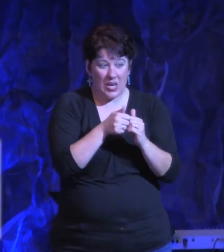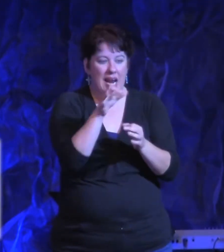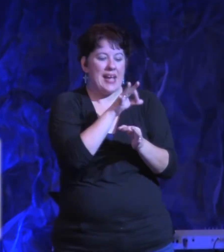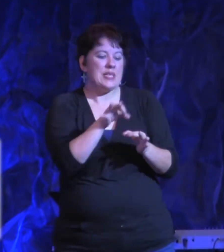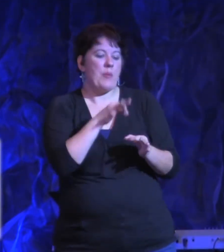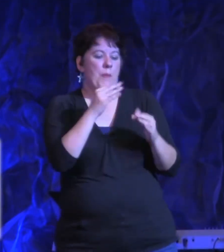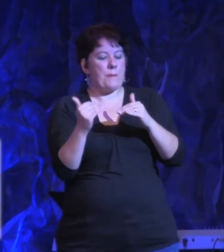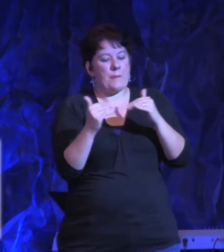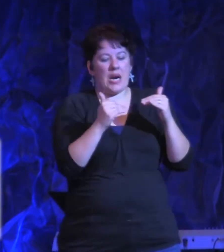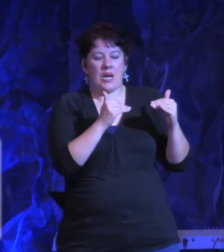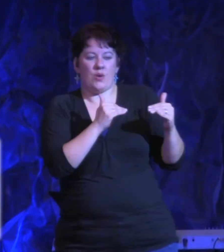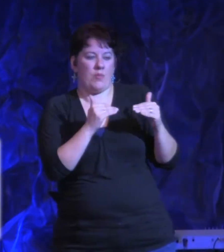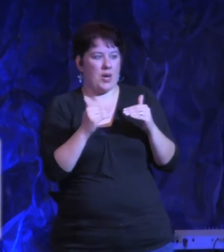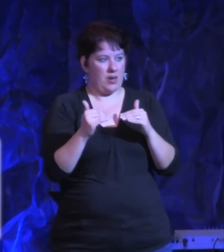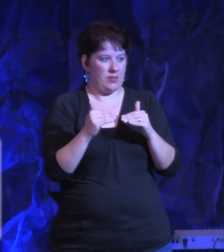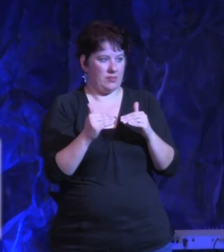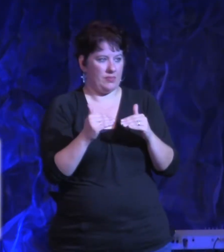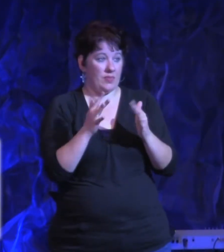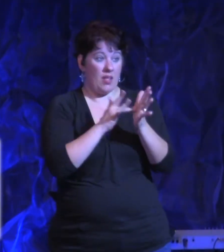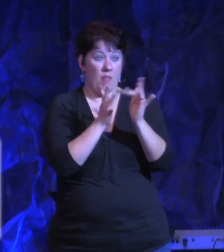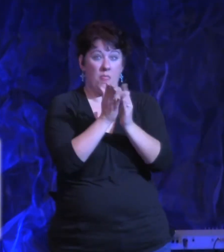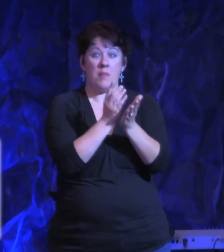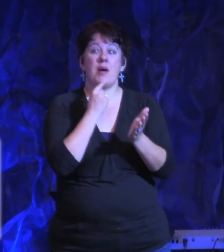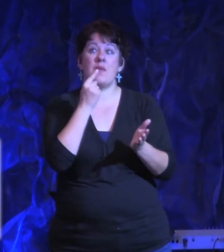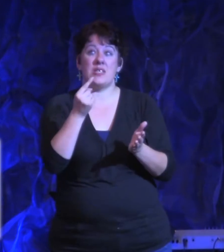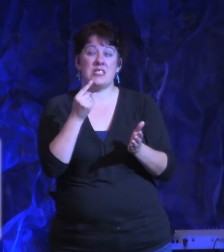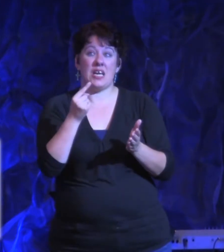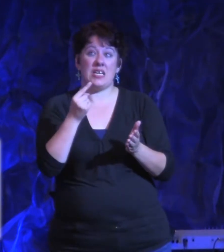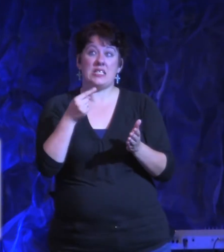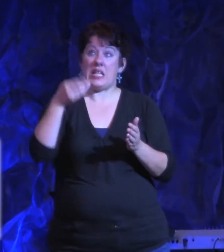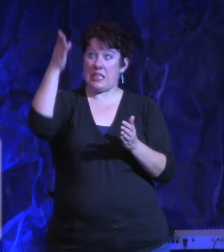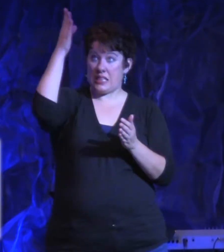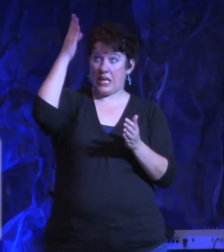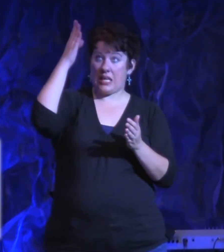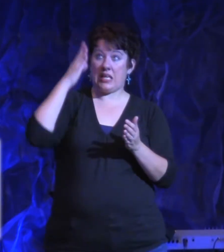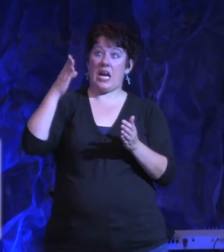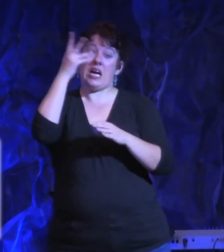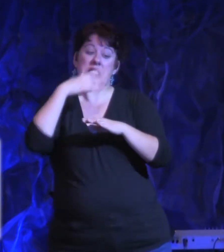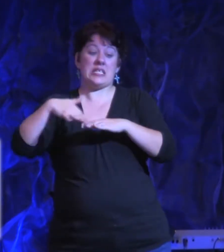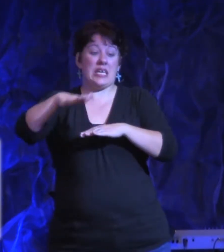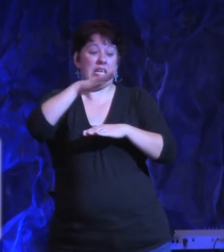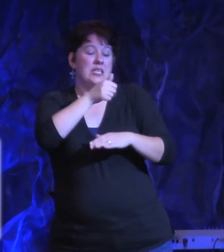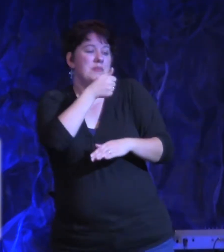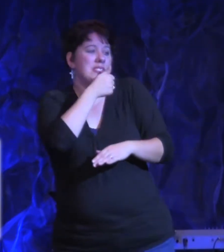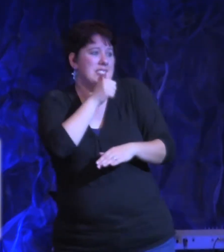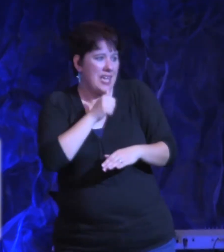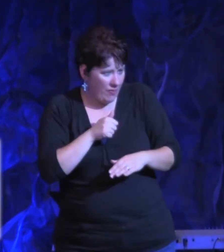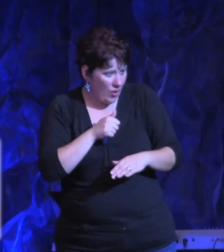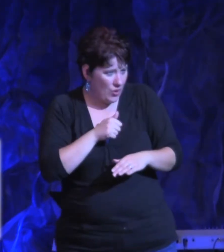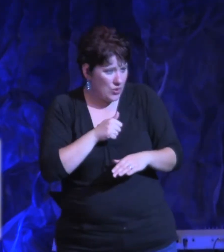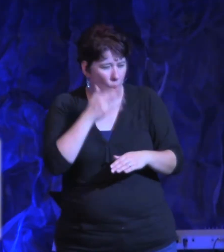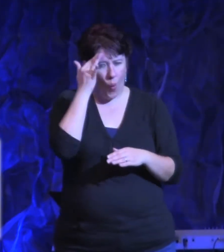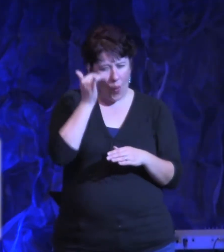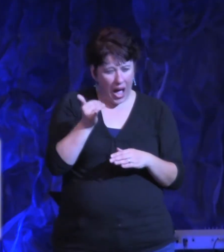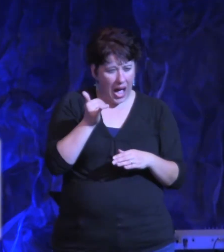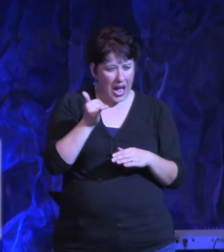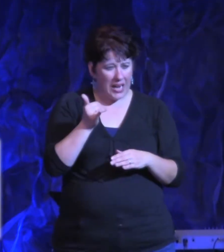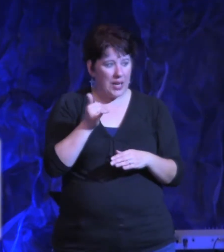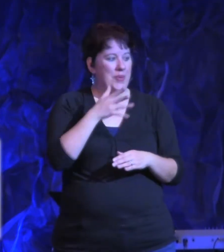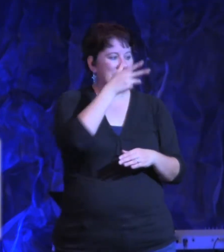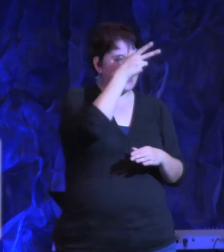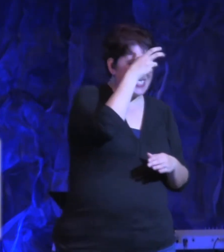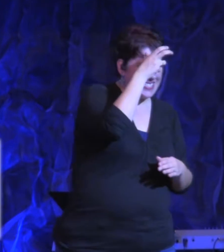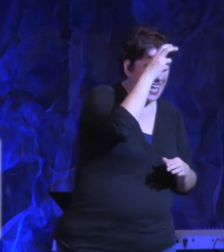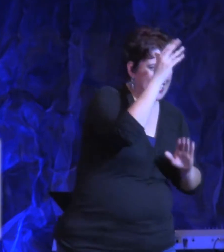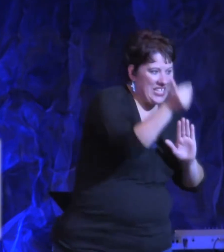The Bible says the kingdom of heaven suffers violence. And the reason it does is because we got an adversary out there